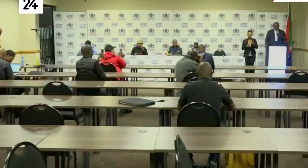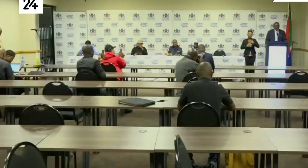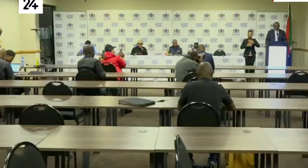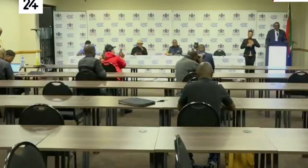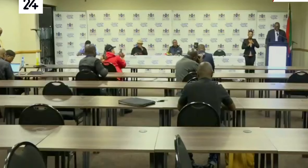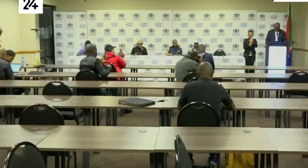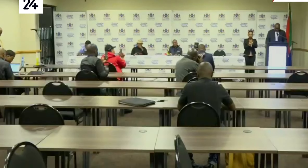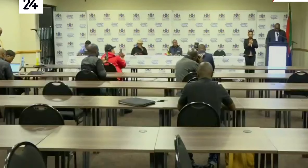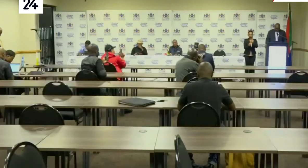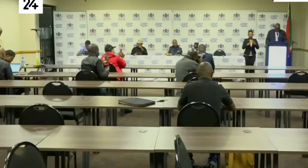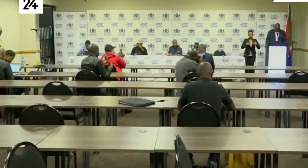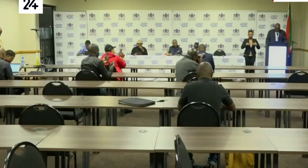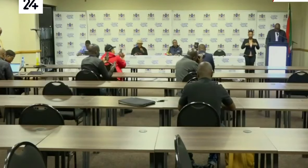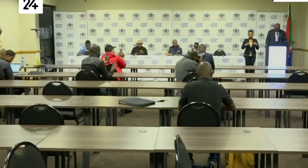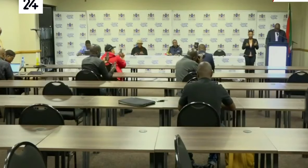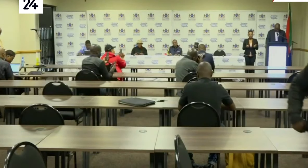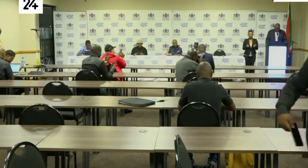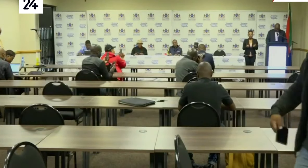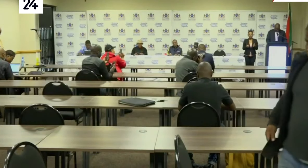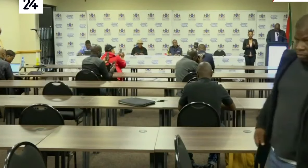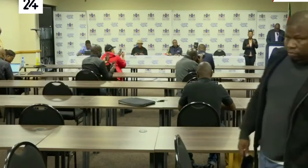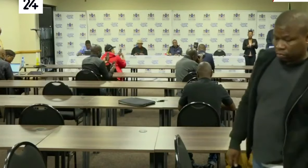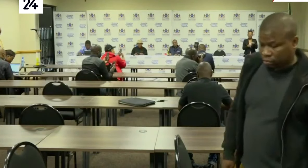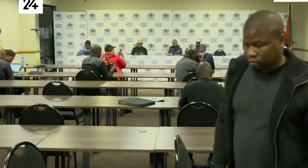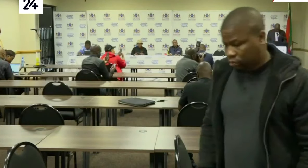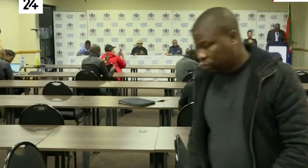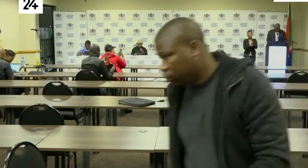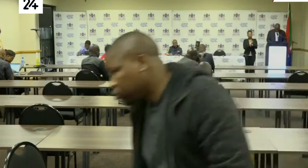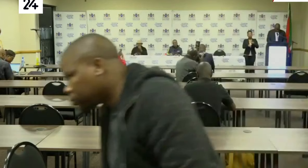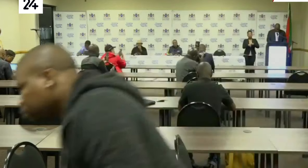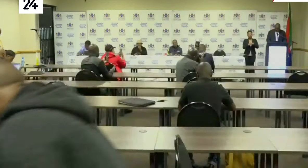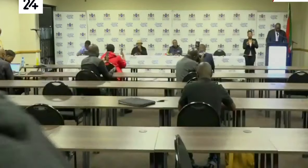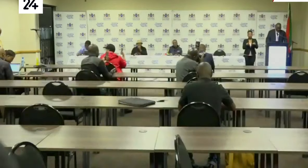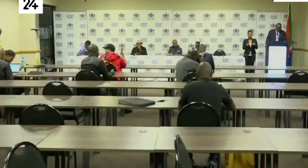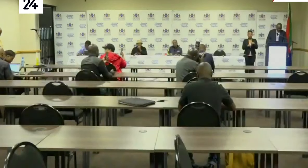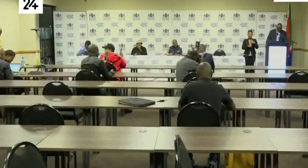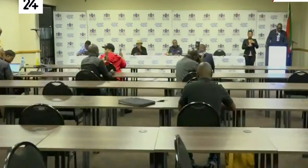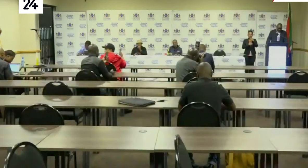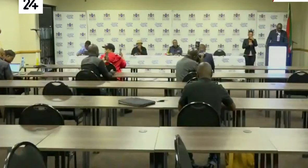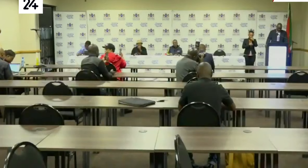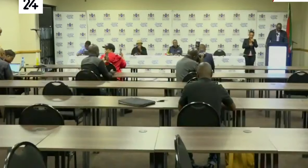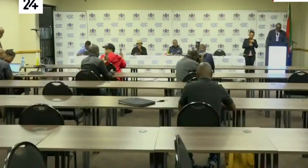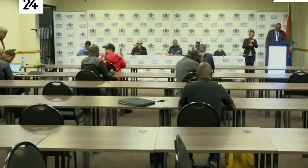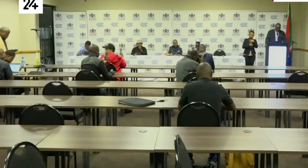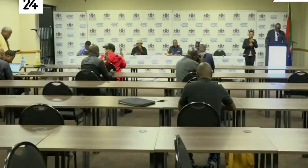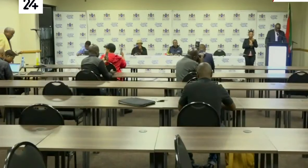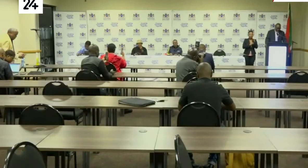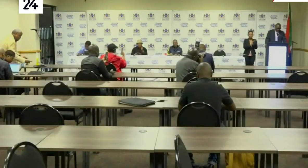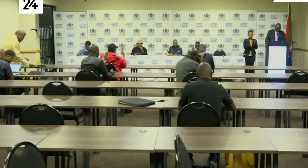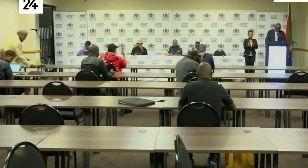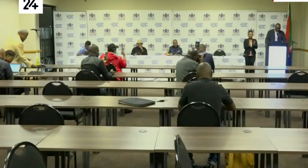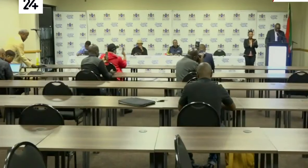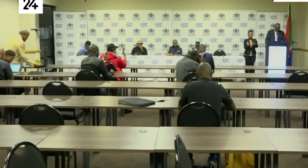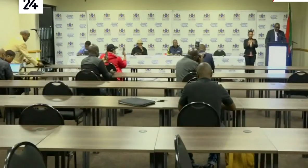at this difficult time as they mourn the passing of their